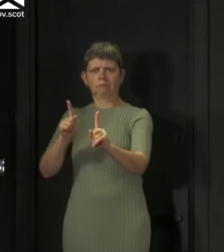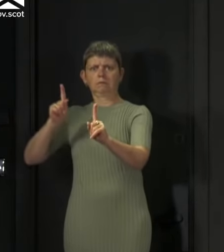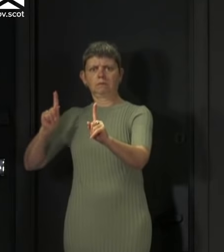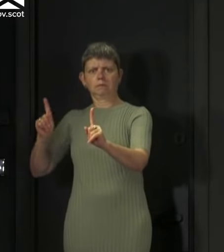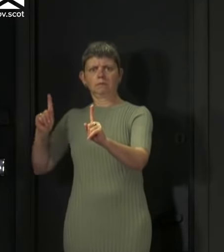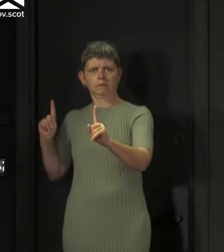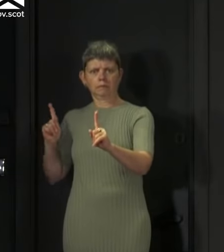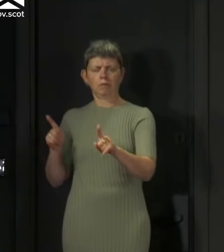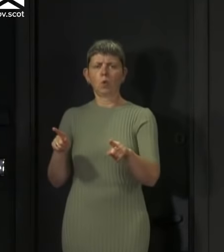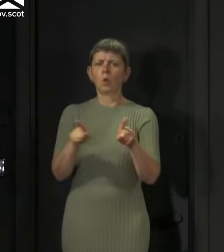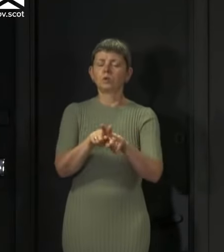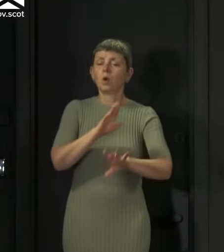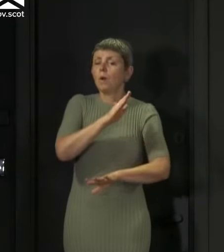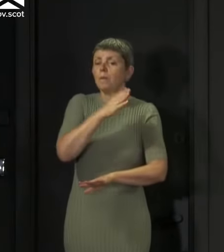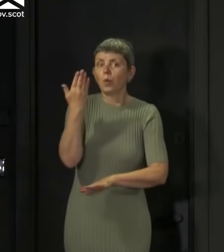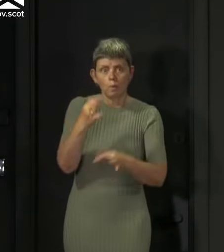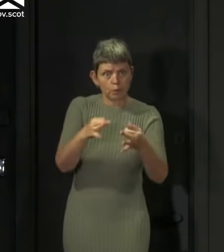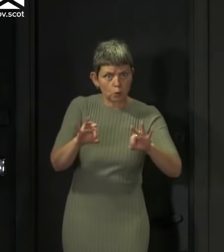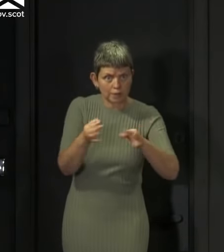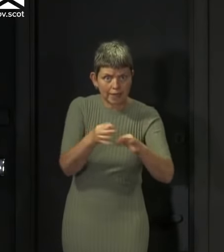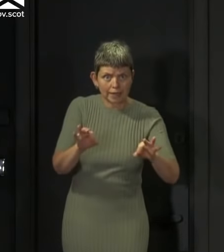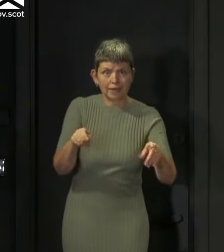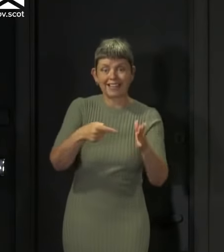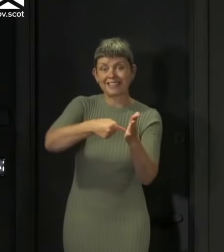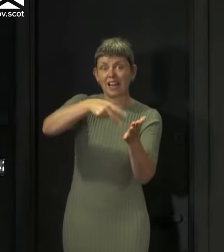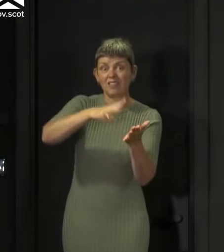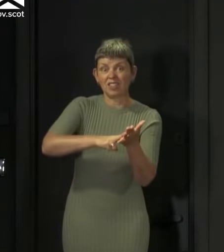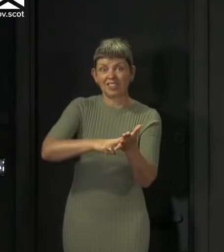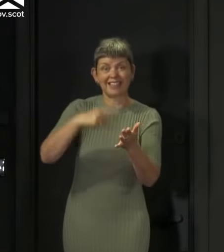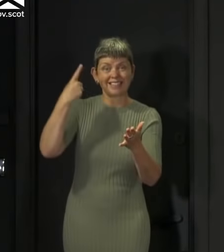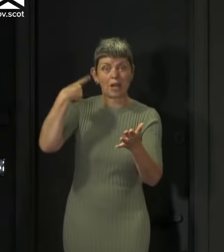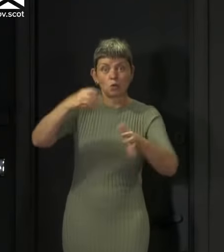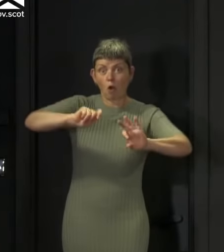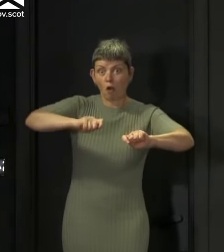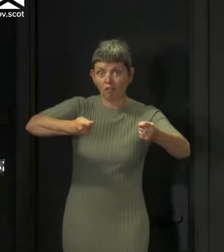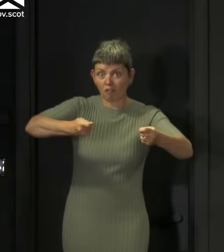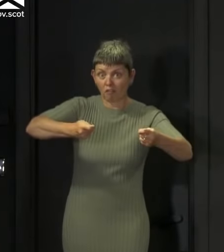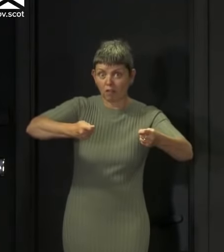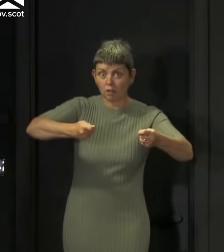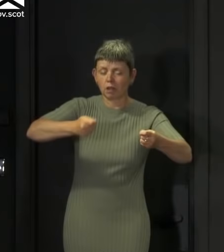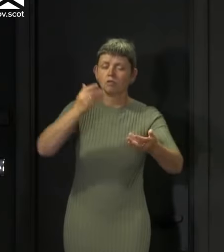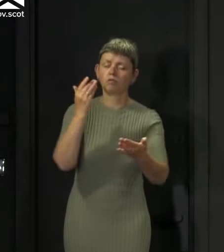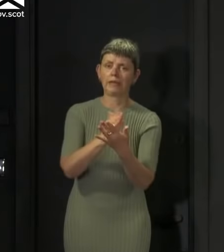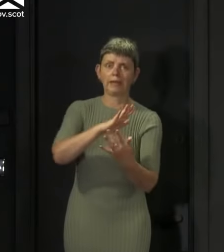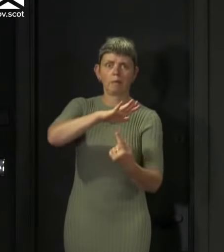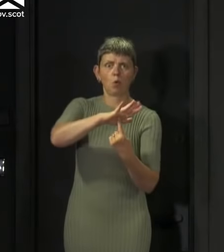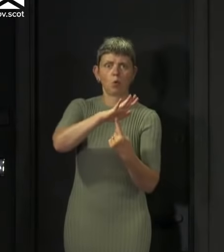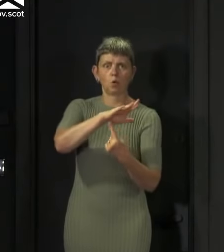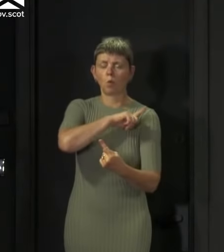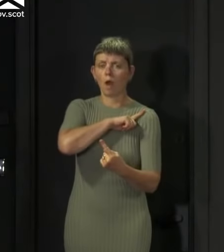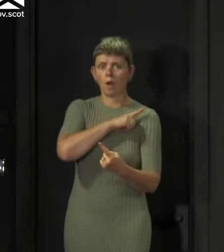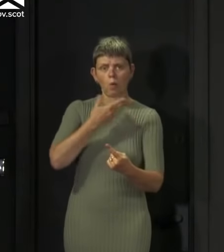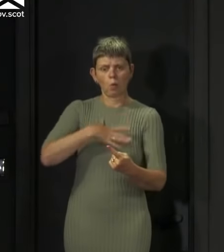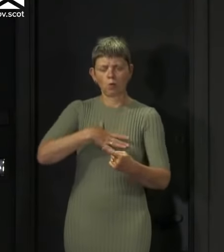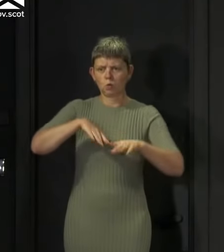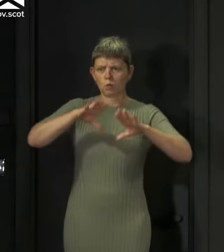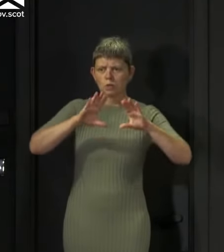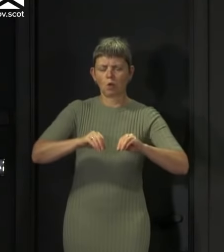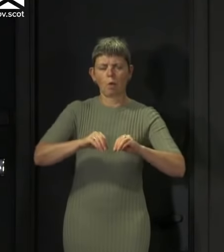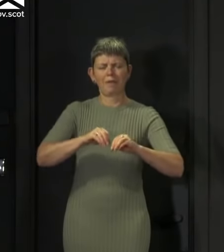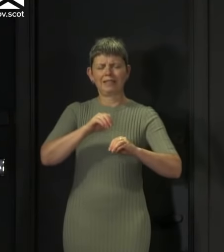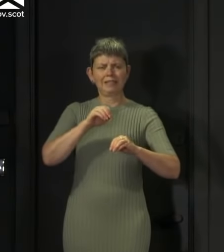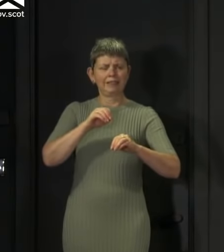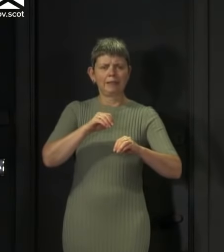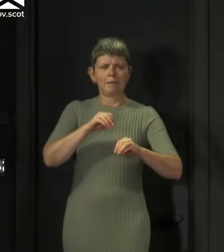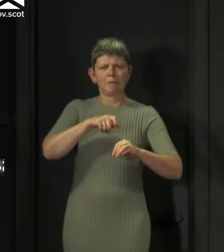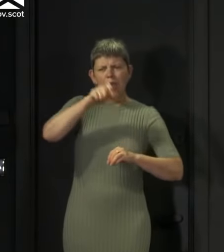music or volume from televisions. It is really important in terms of minimising the risk of transmitting this virus that people are not